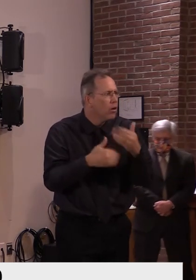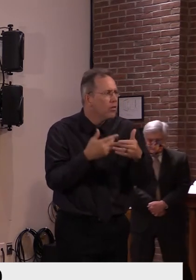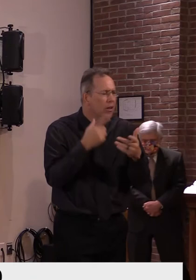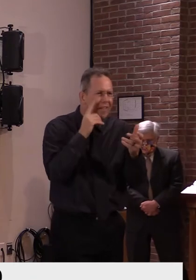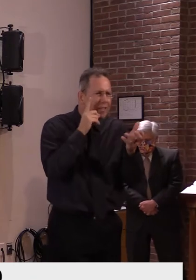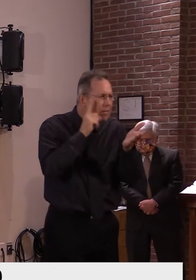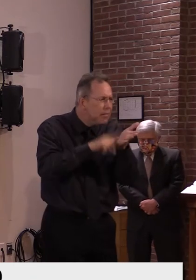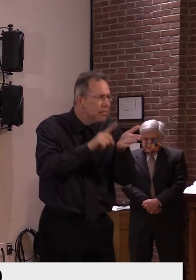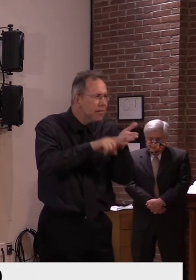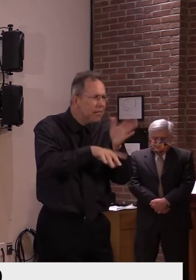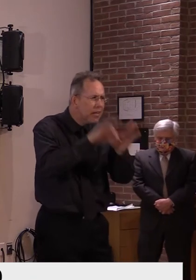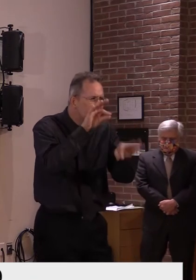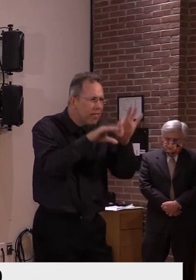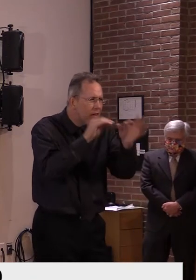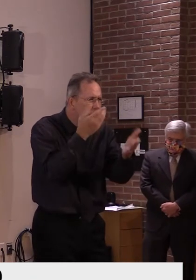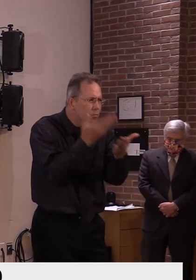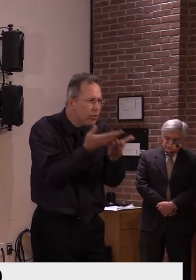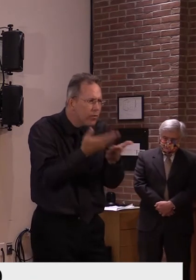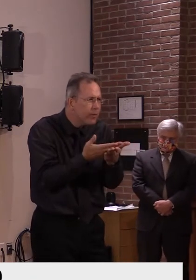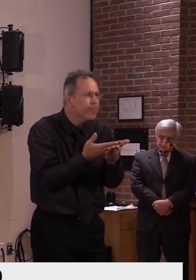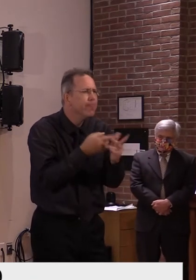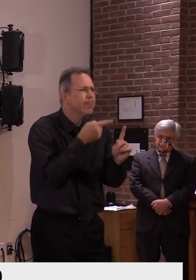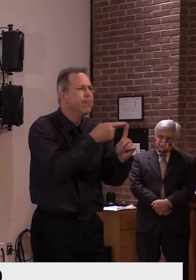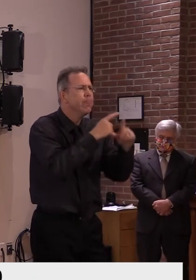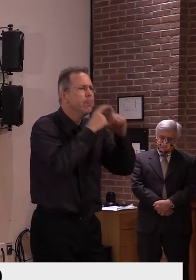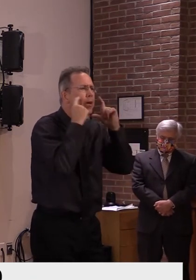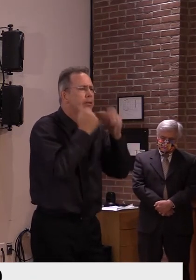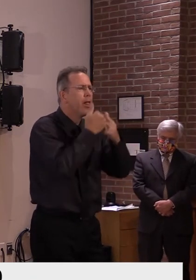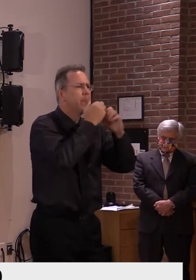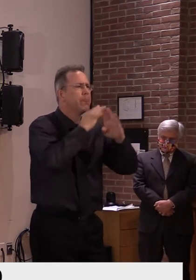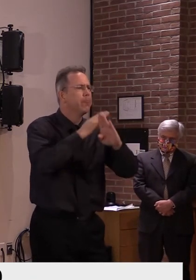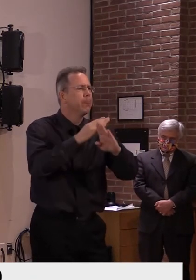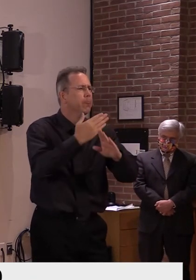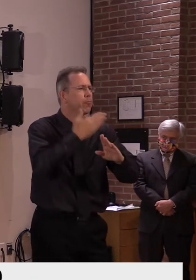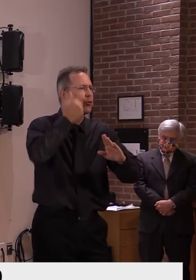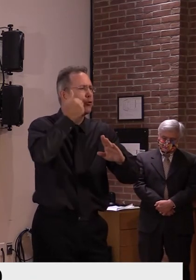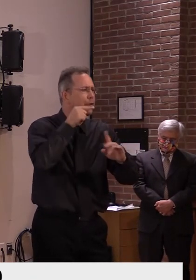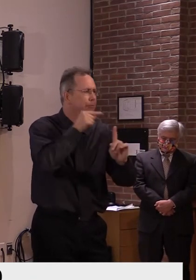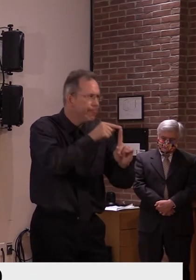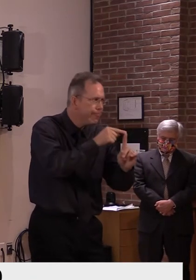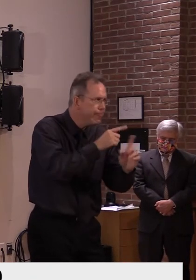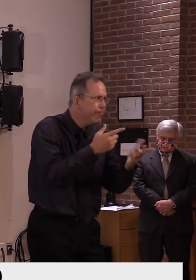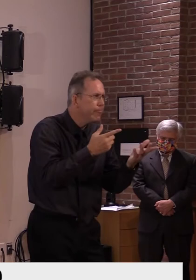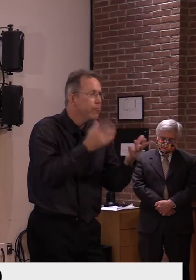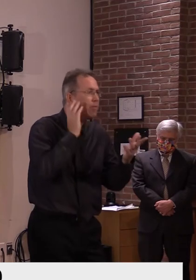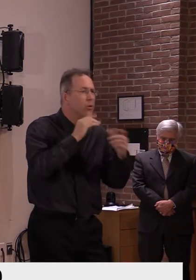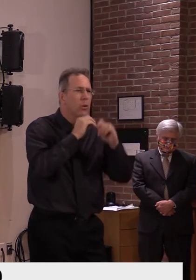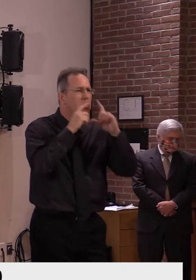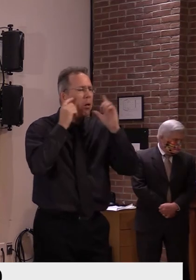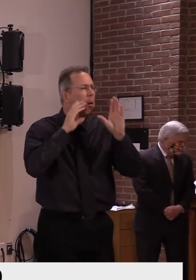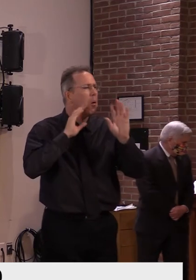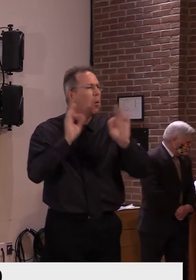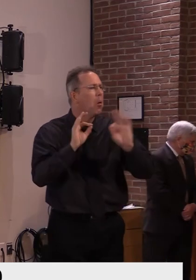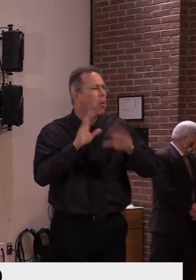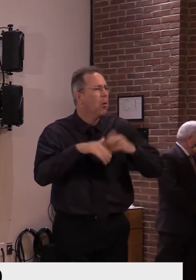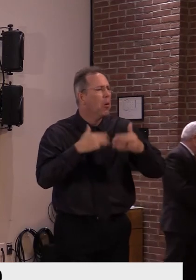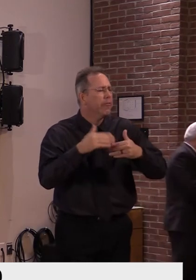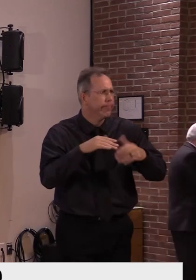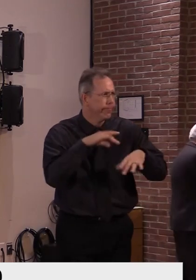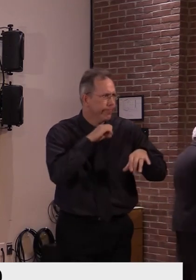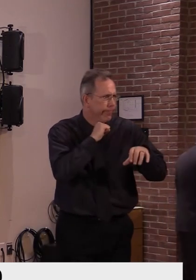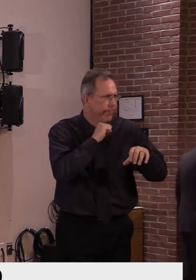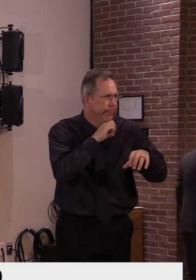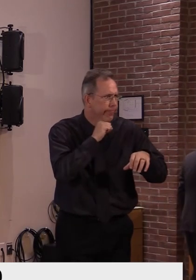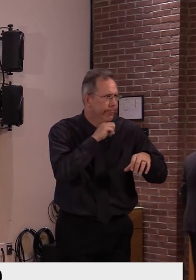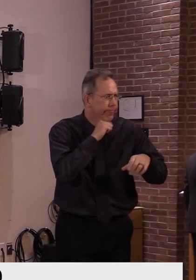That's the first thing. Second thing is, um, it's now also recognized, of course, that